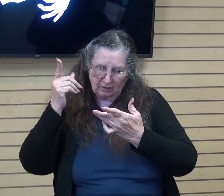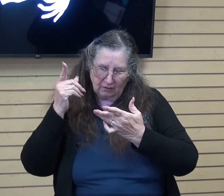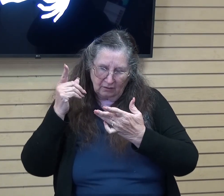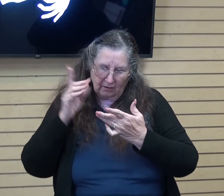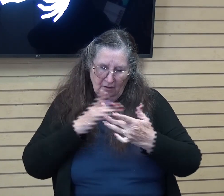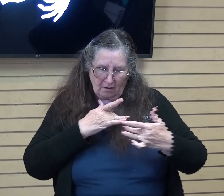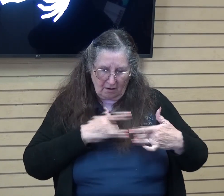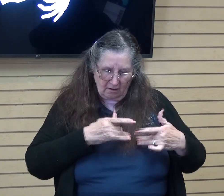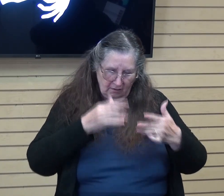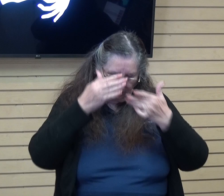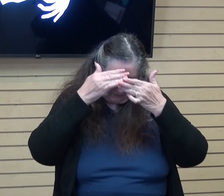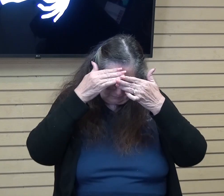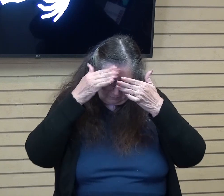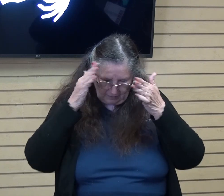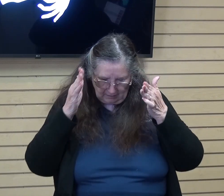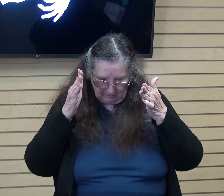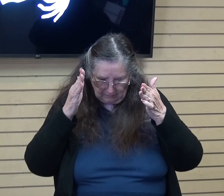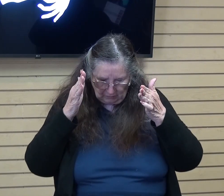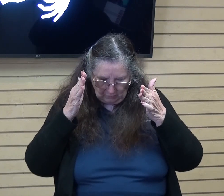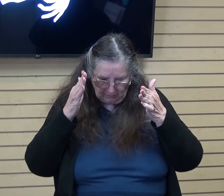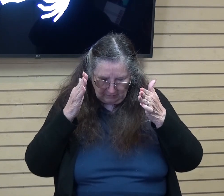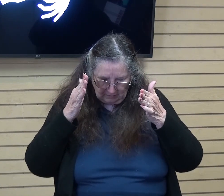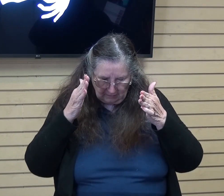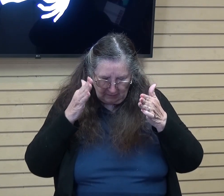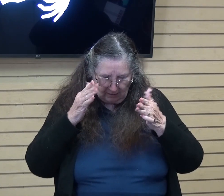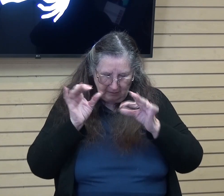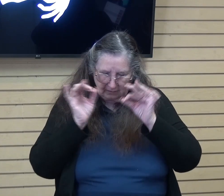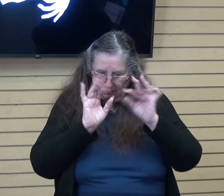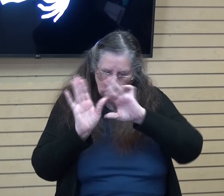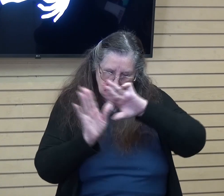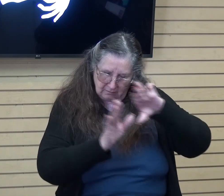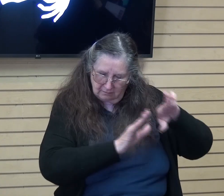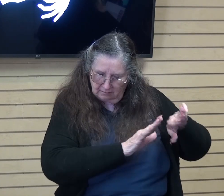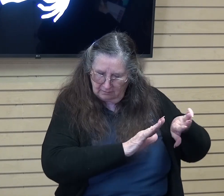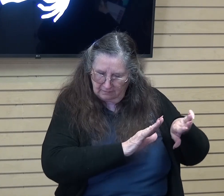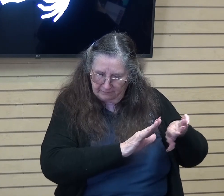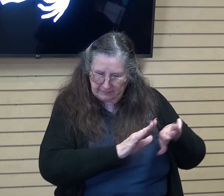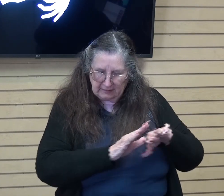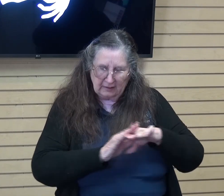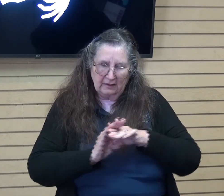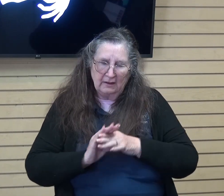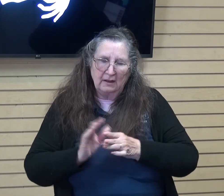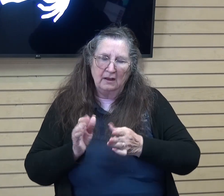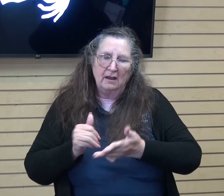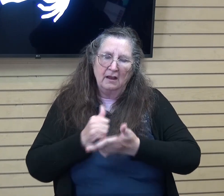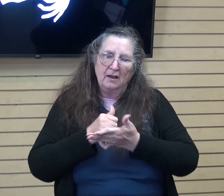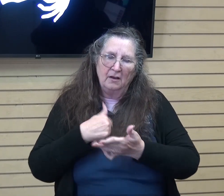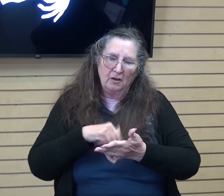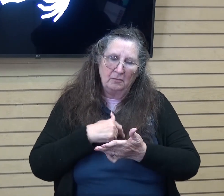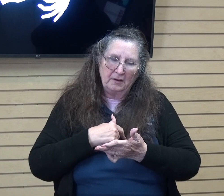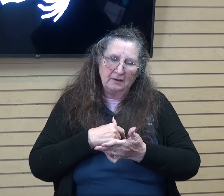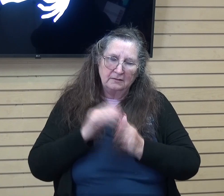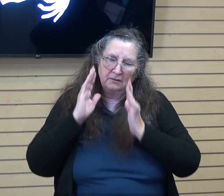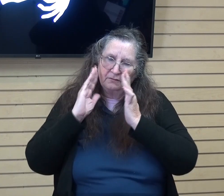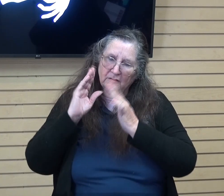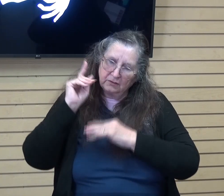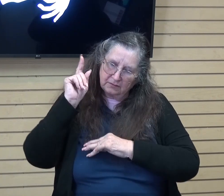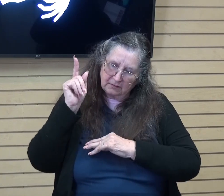hearts and minds lord just get rid of those distractions that can come father and help us to just focus on you lord